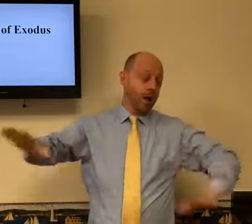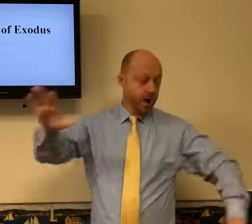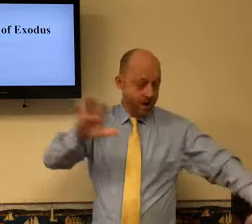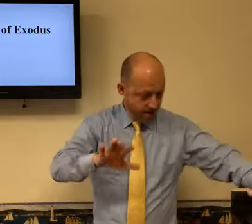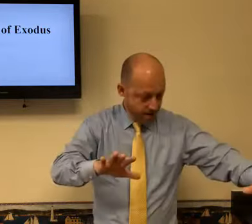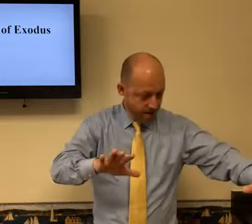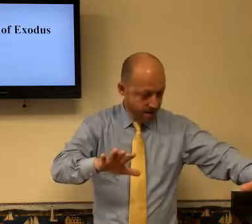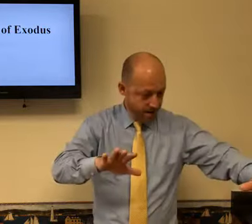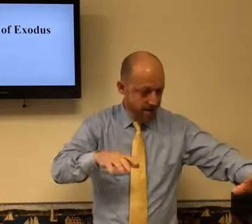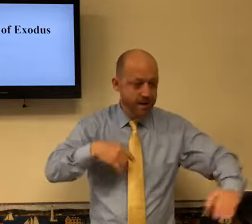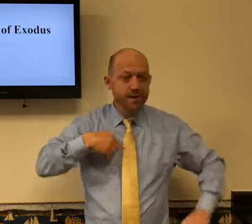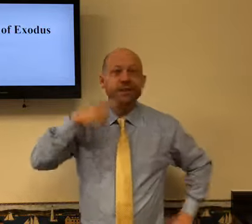seem like they're all around us.